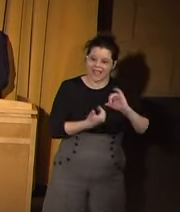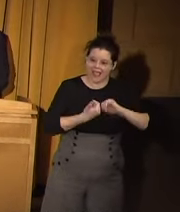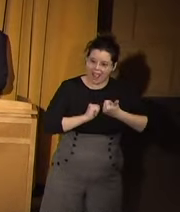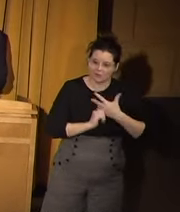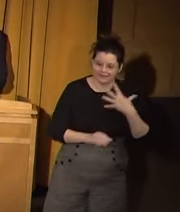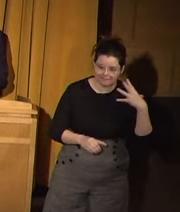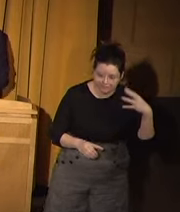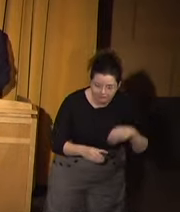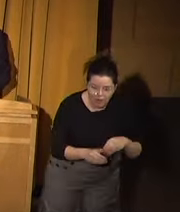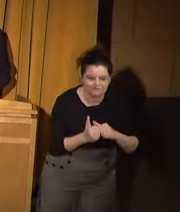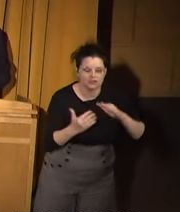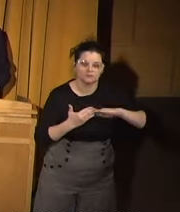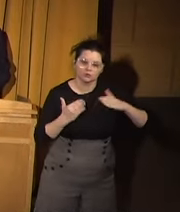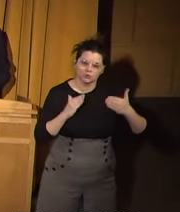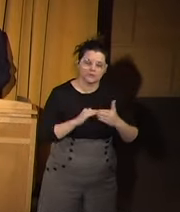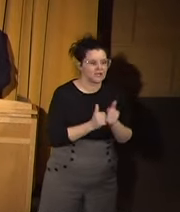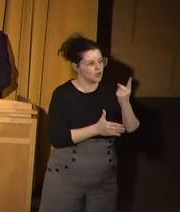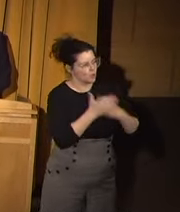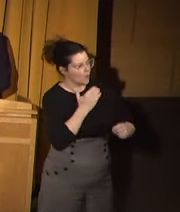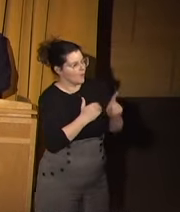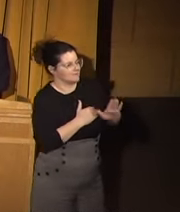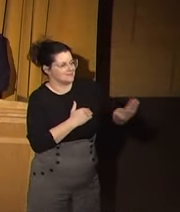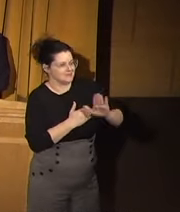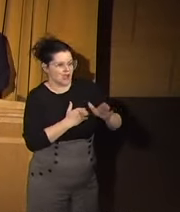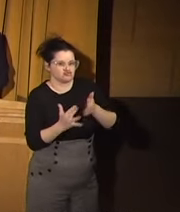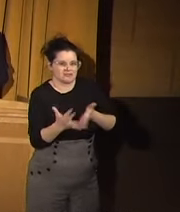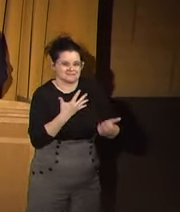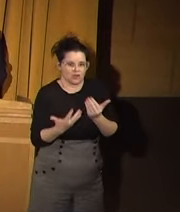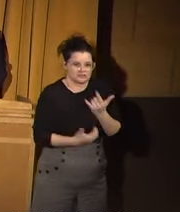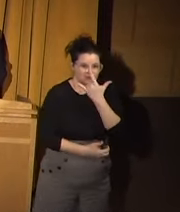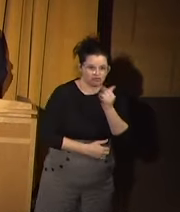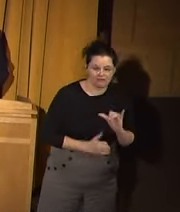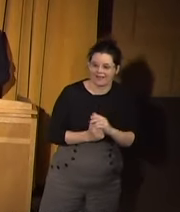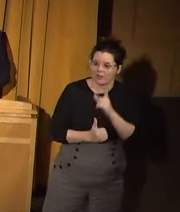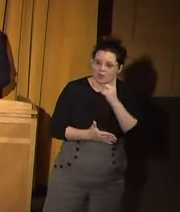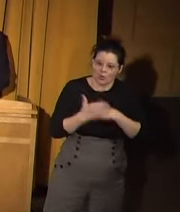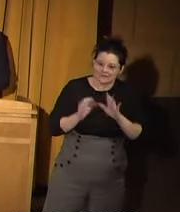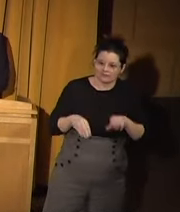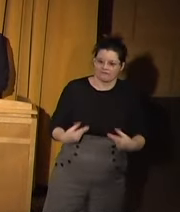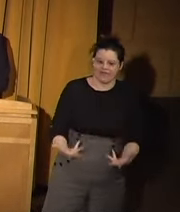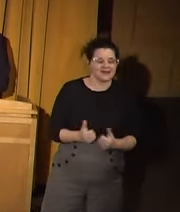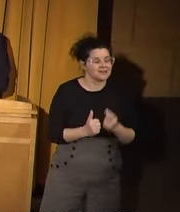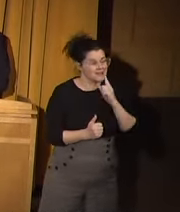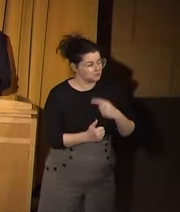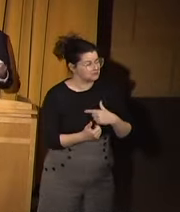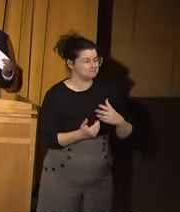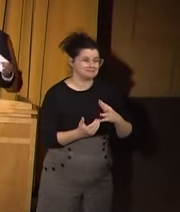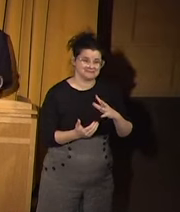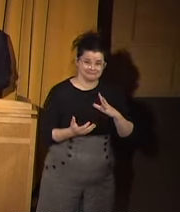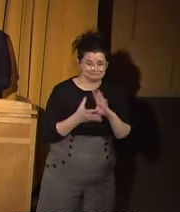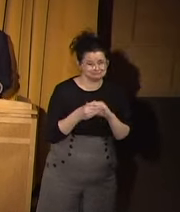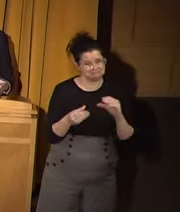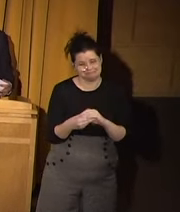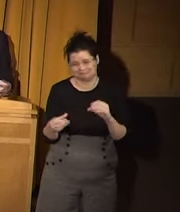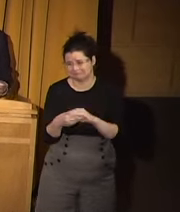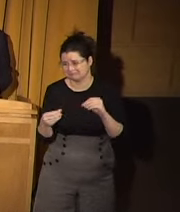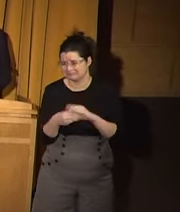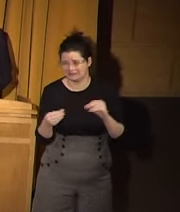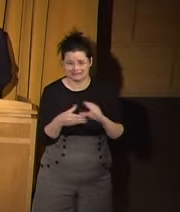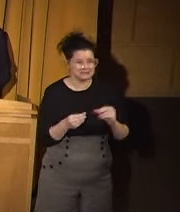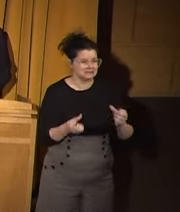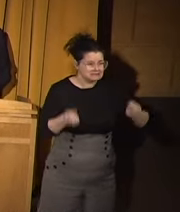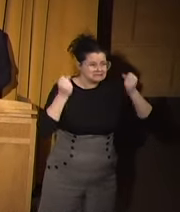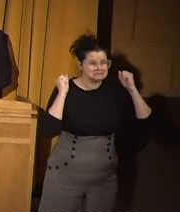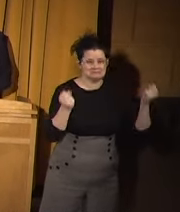engage the community, what level of transparency they afforded. And we talked to a host